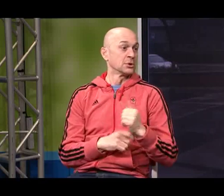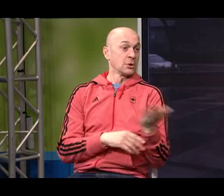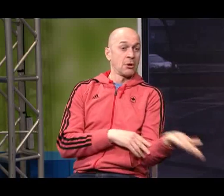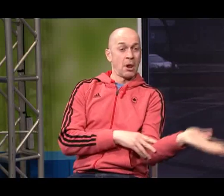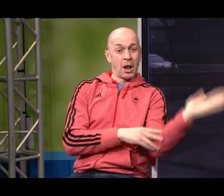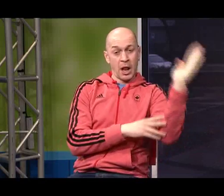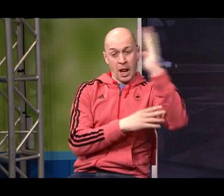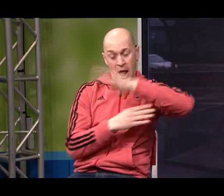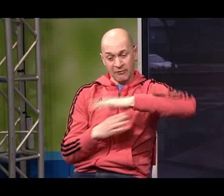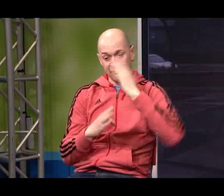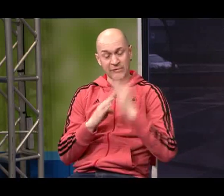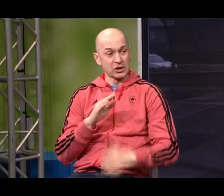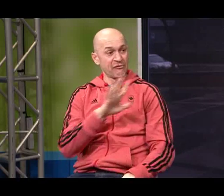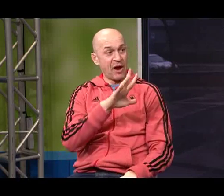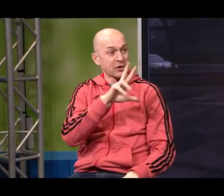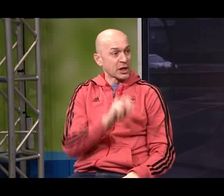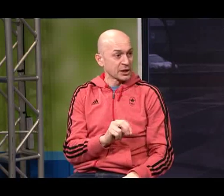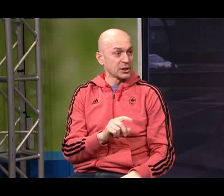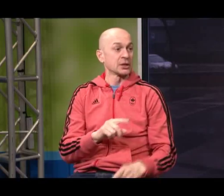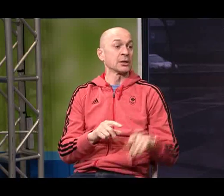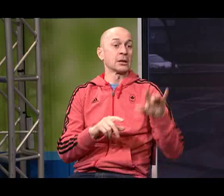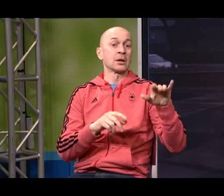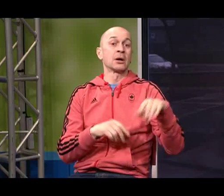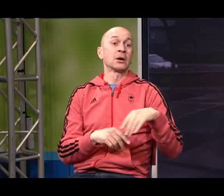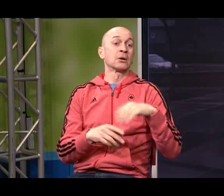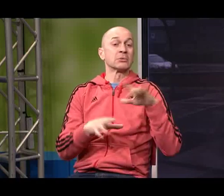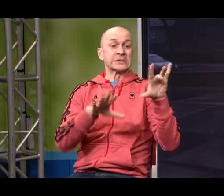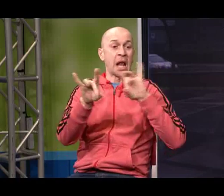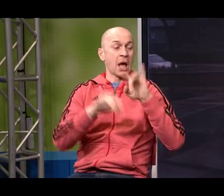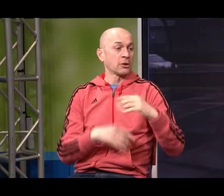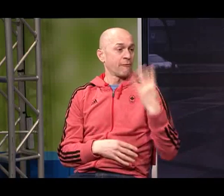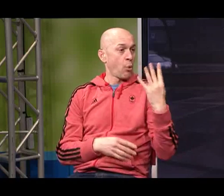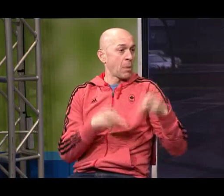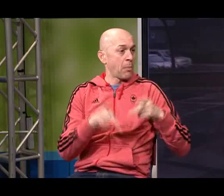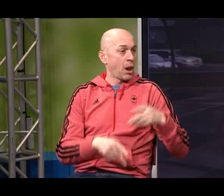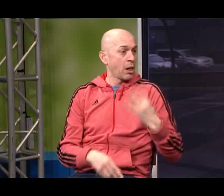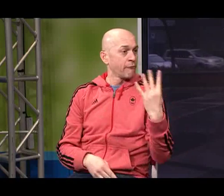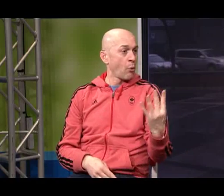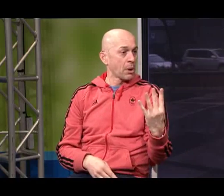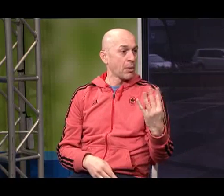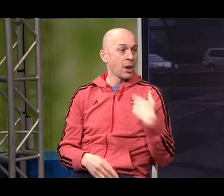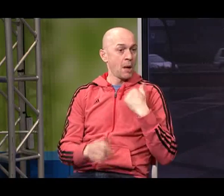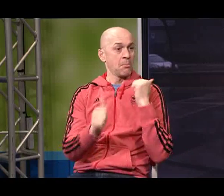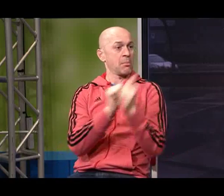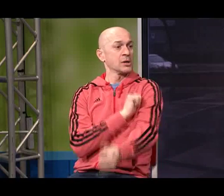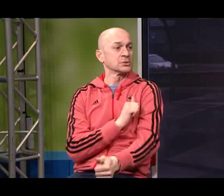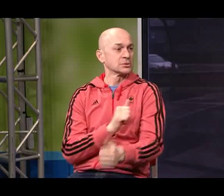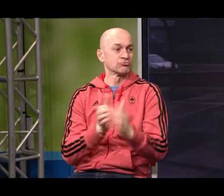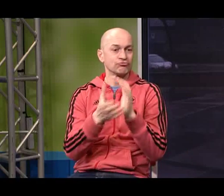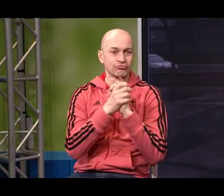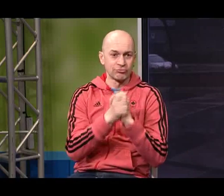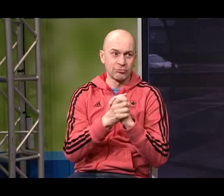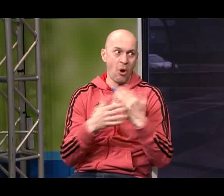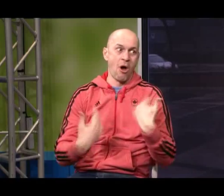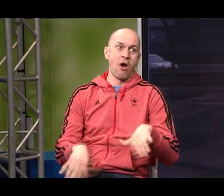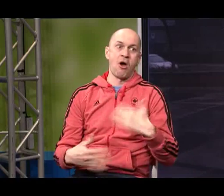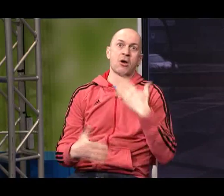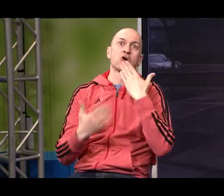there were 40 people who were scheduled that day it ended at later in the afternoon and they selected four people so my audition